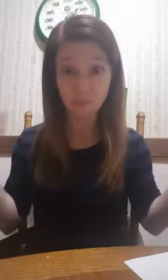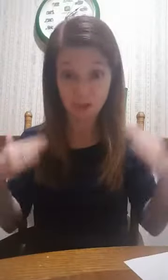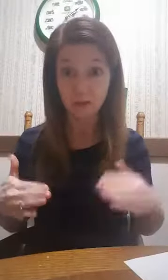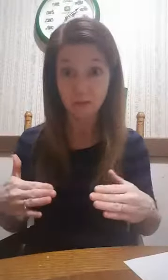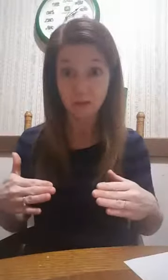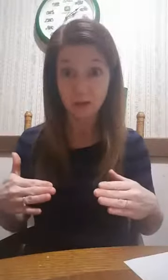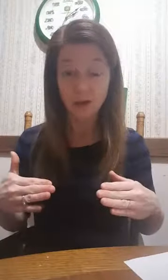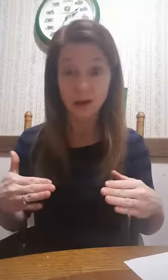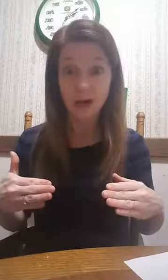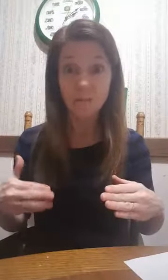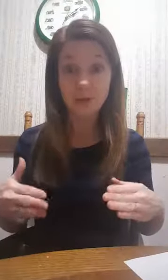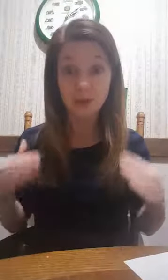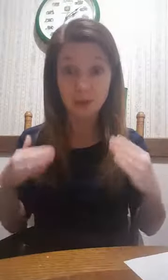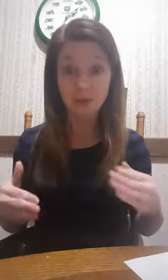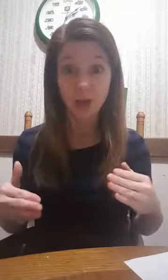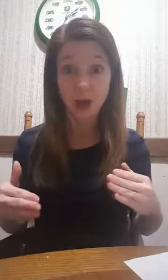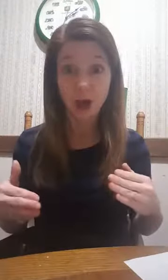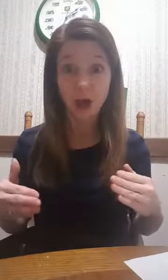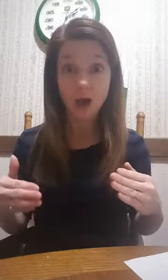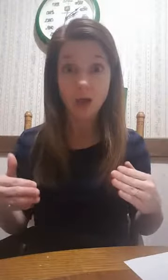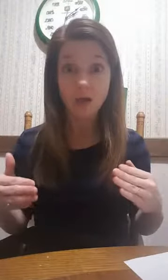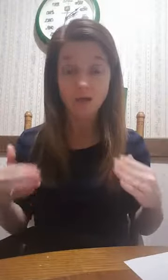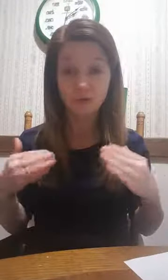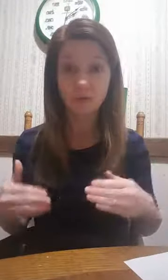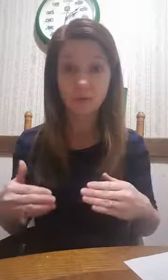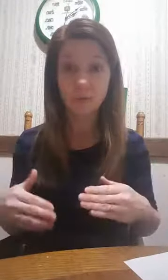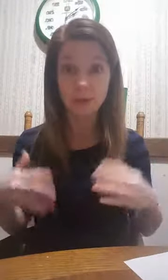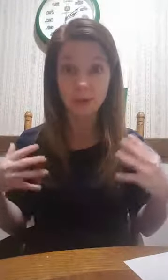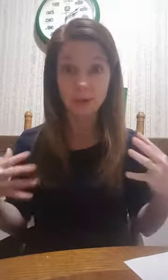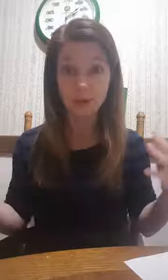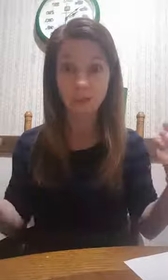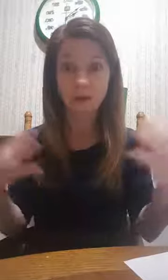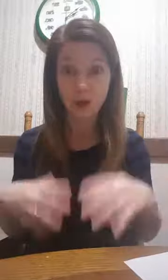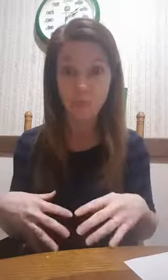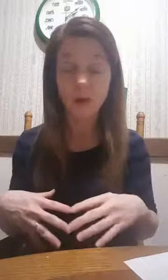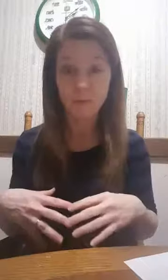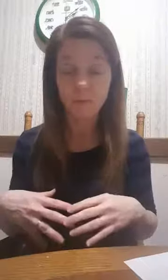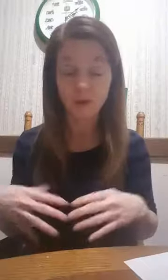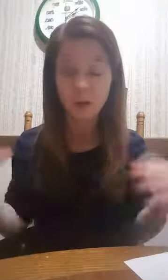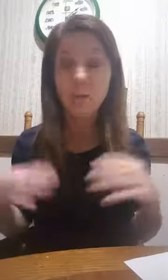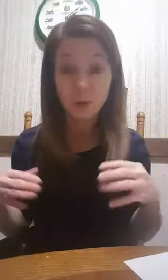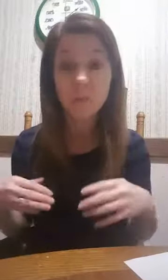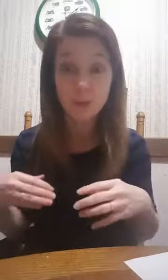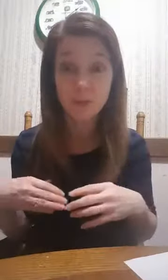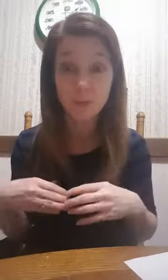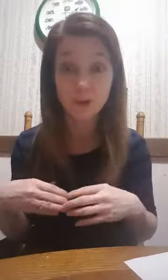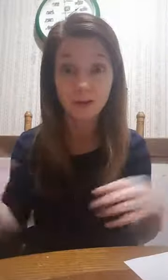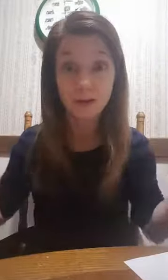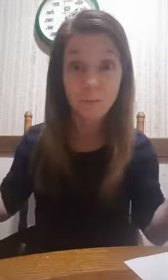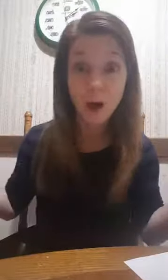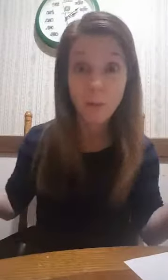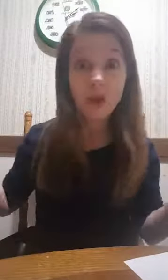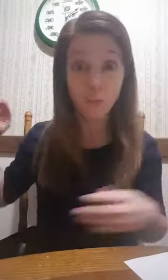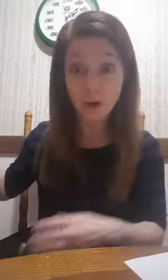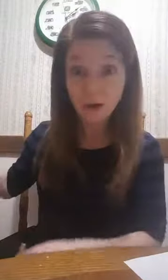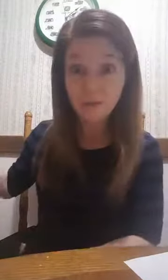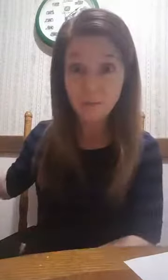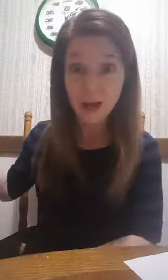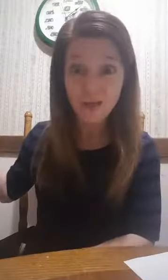my sleeping. All right. Because, I used to be where my kids would come and wake me up in the morning and say, Mom, we already have our math